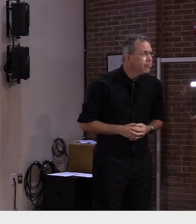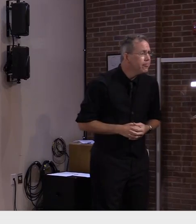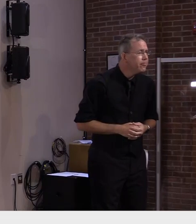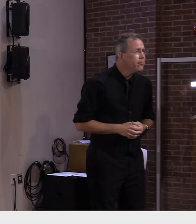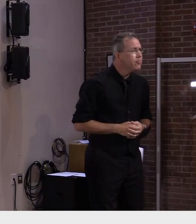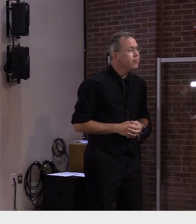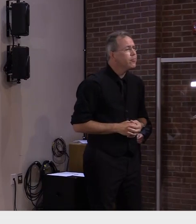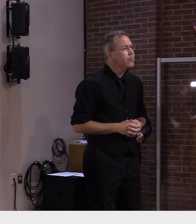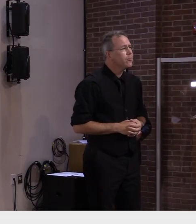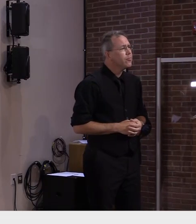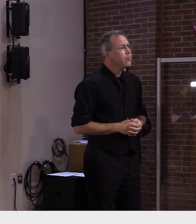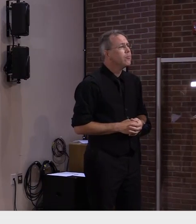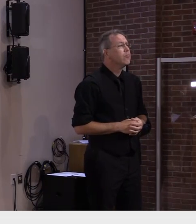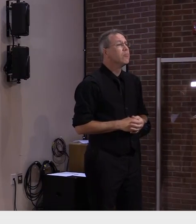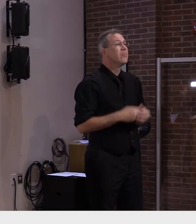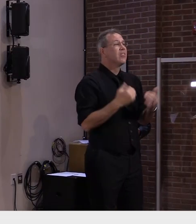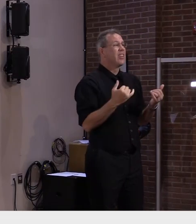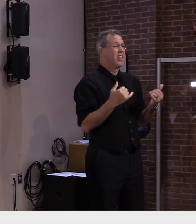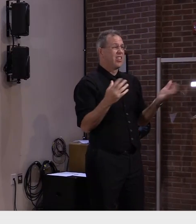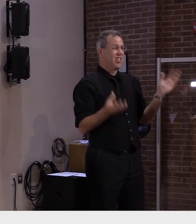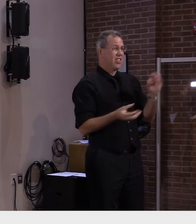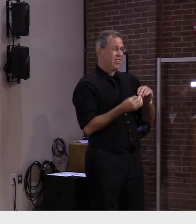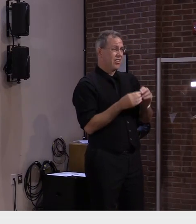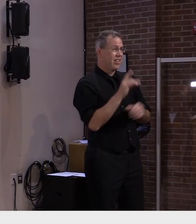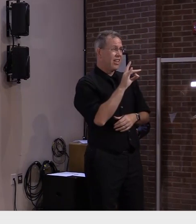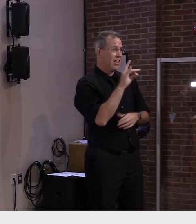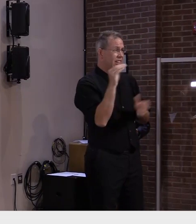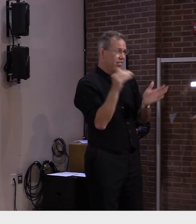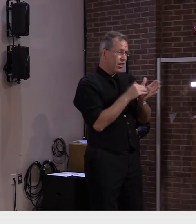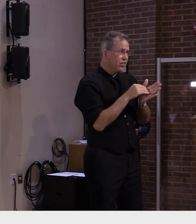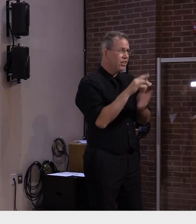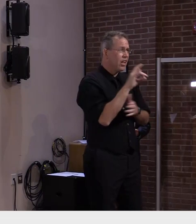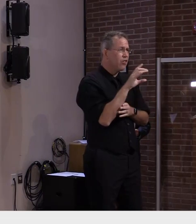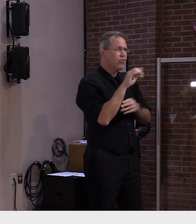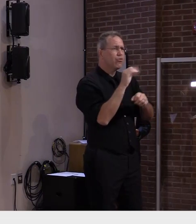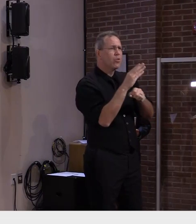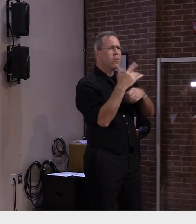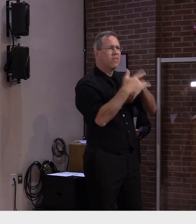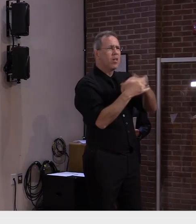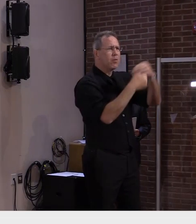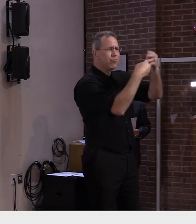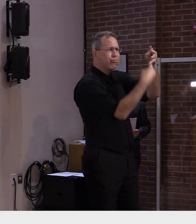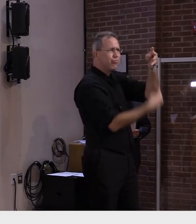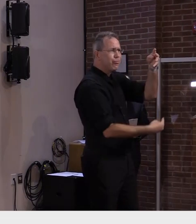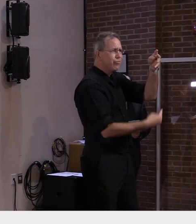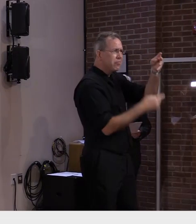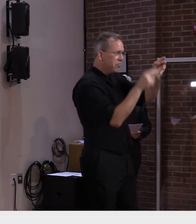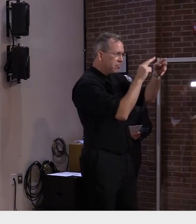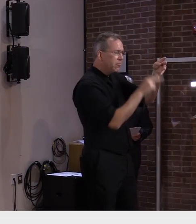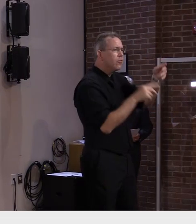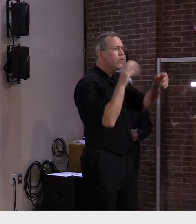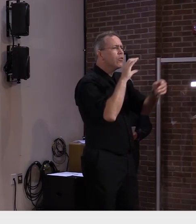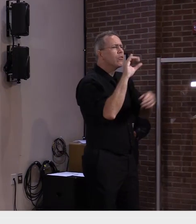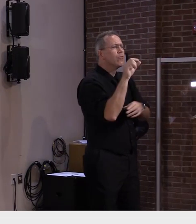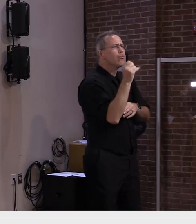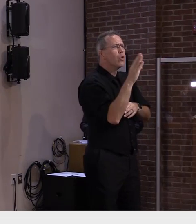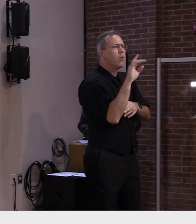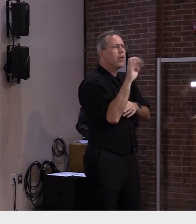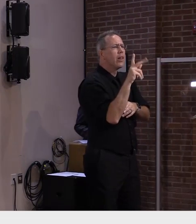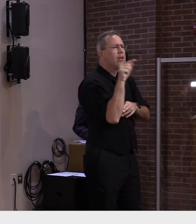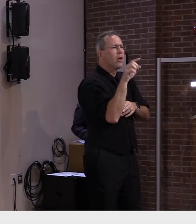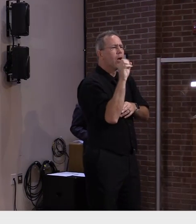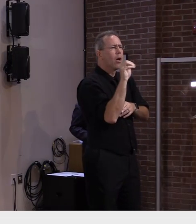8 800 jobs in vermont job link and we can pinpoint the best jobs available in each region for each